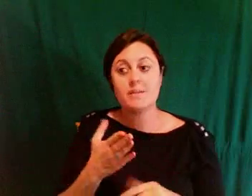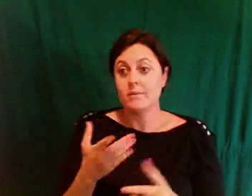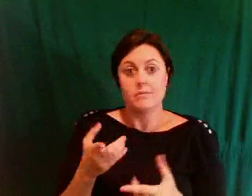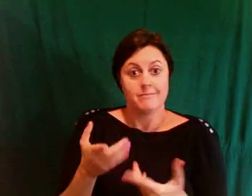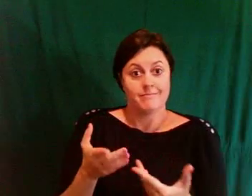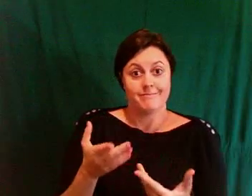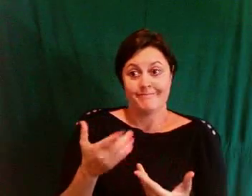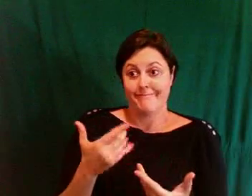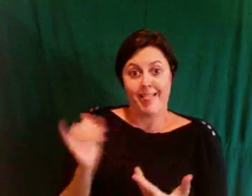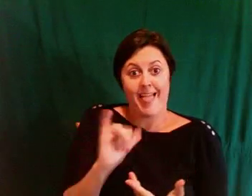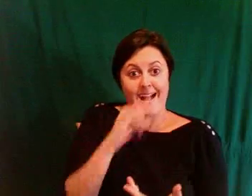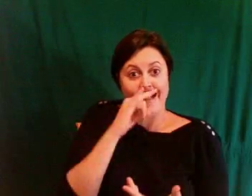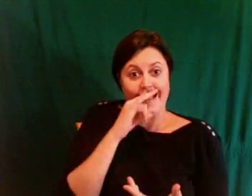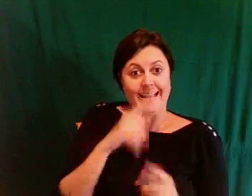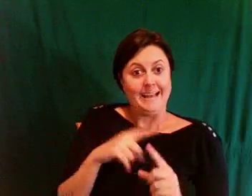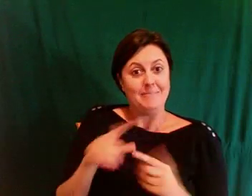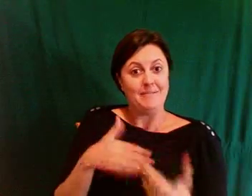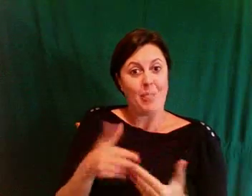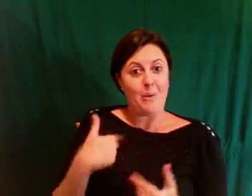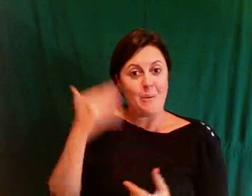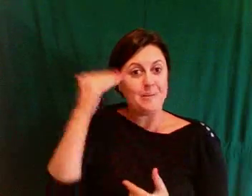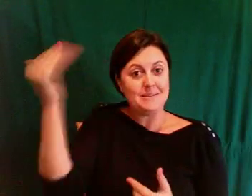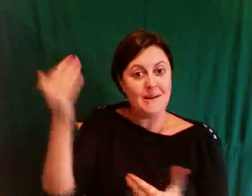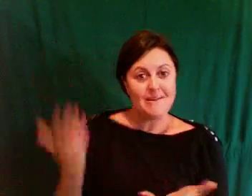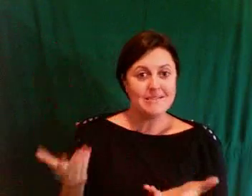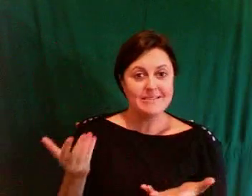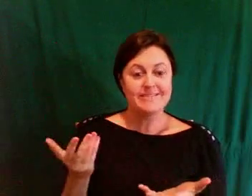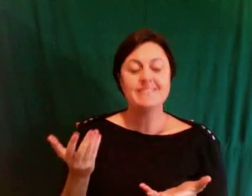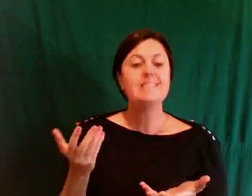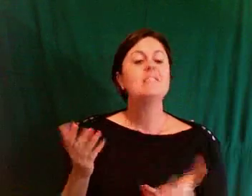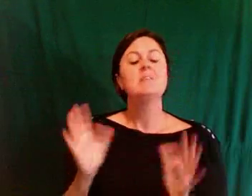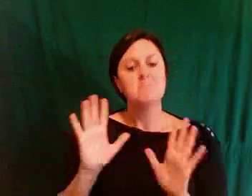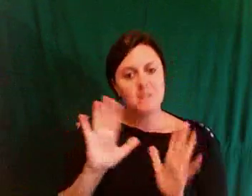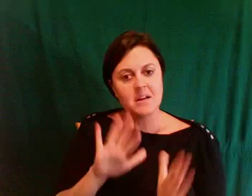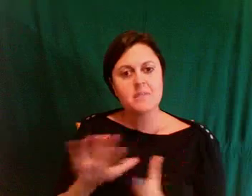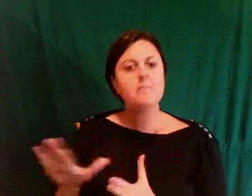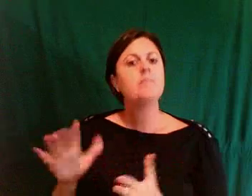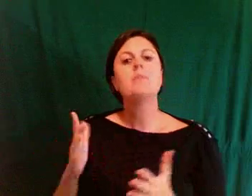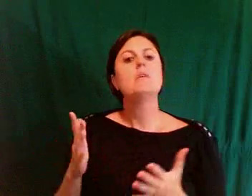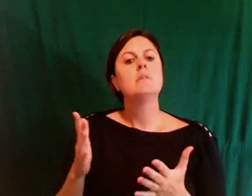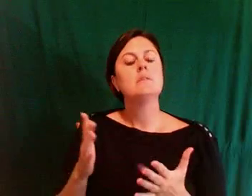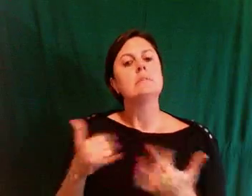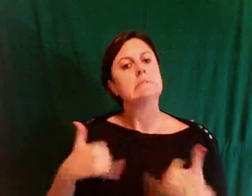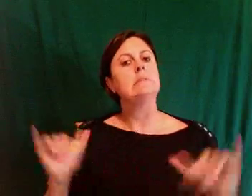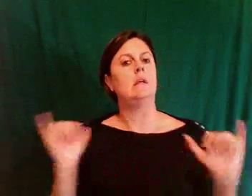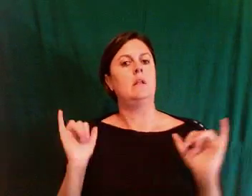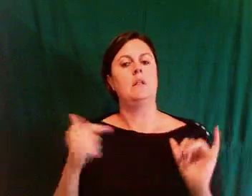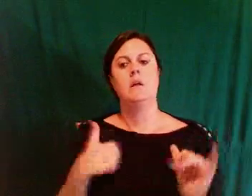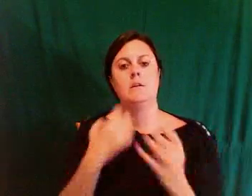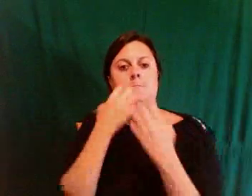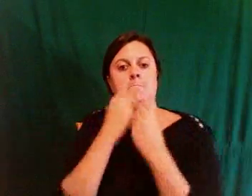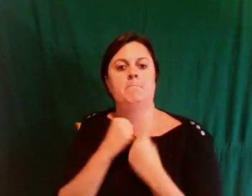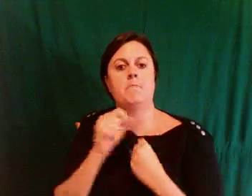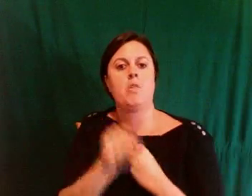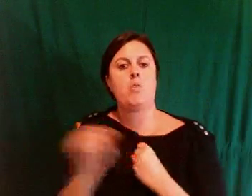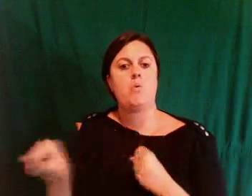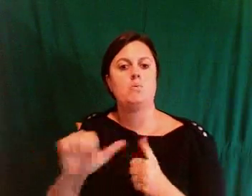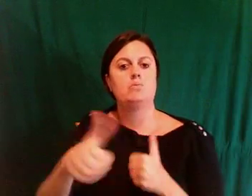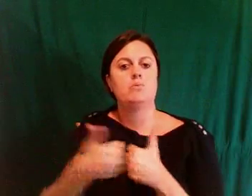Yeah. But those things, again, they are what shape you. And when you figure out how to